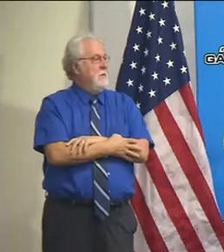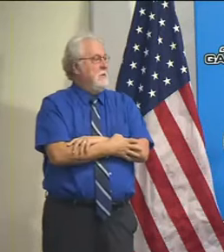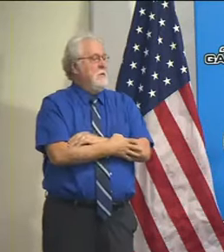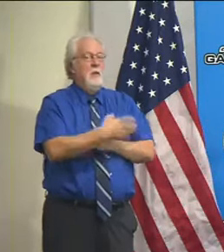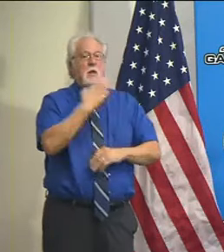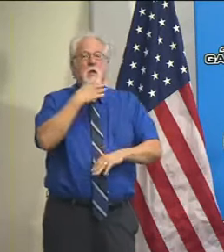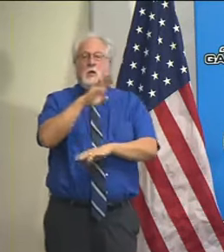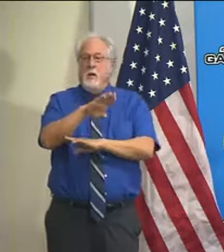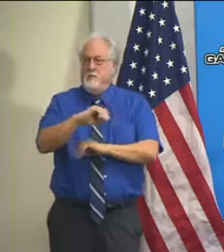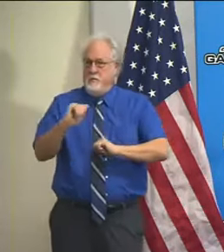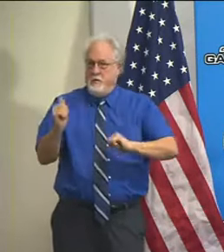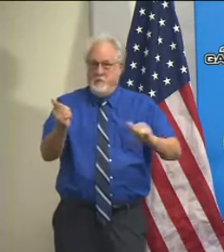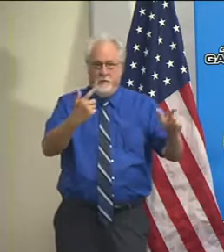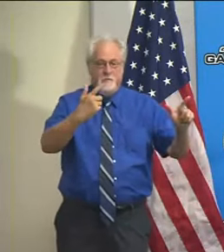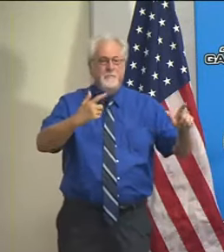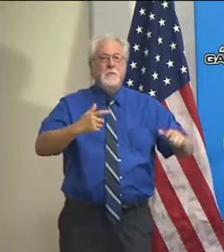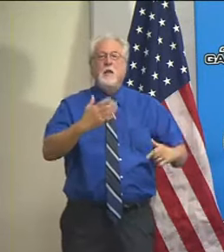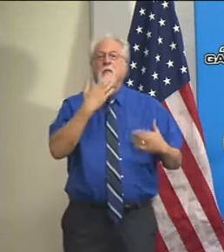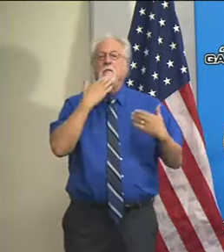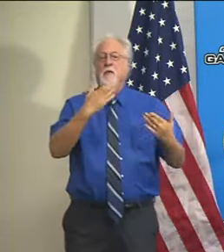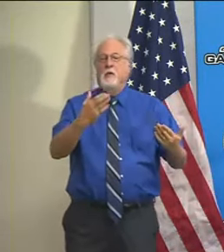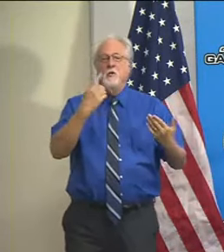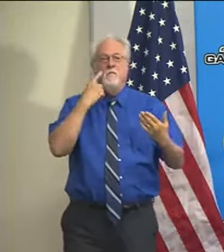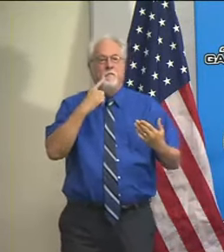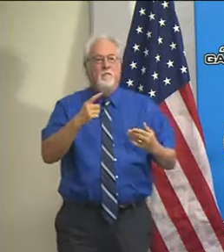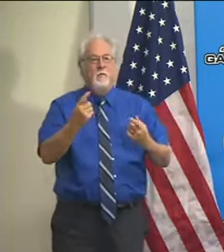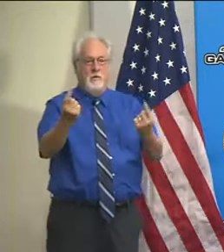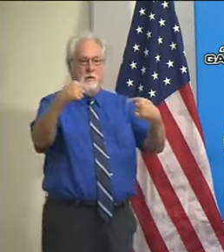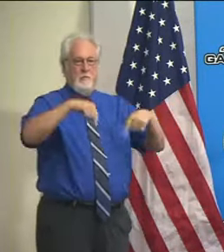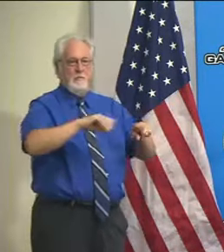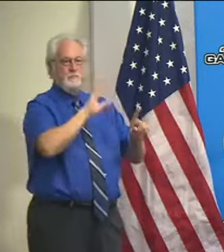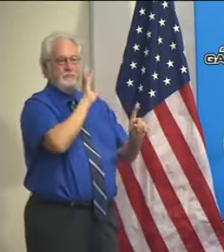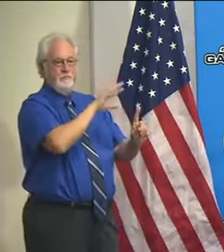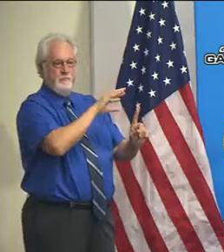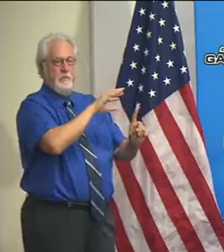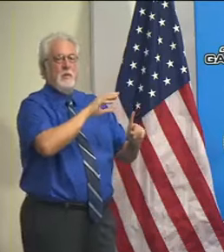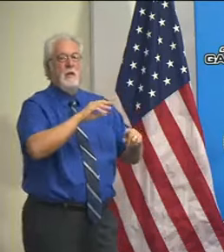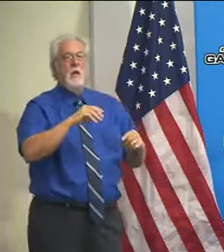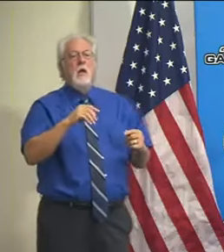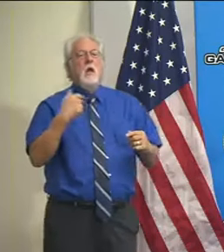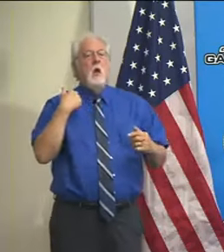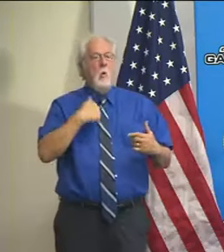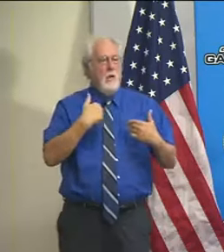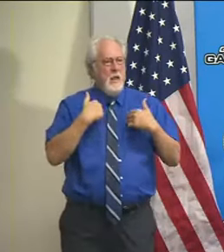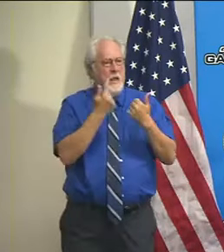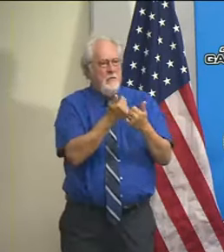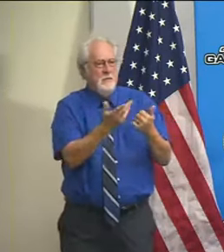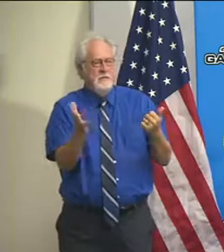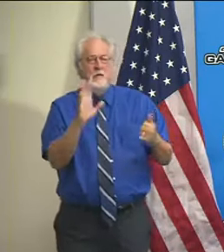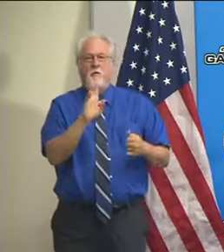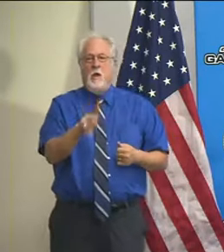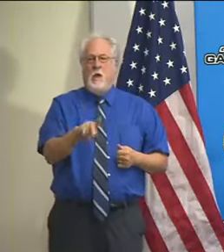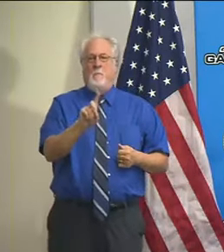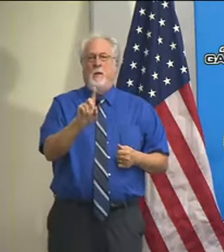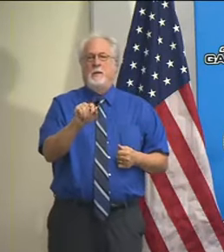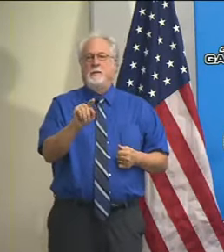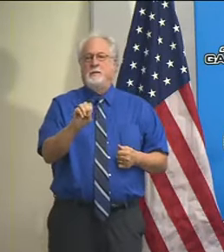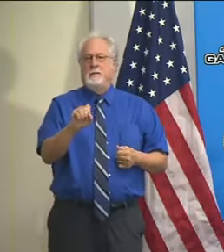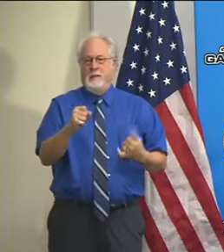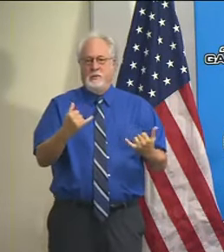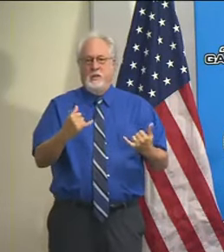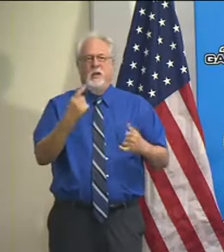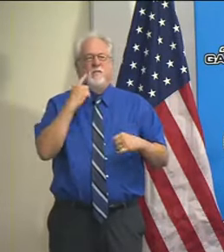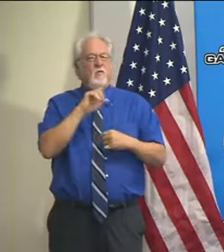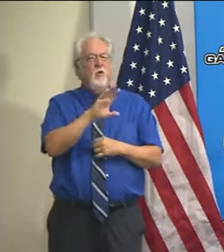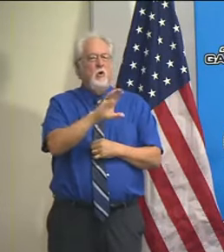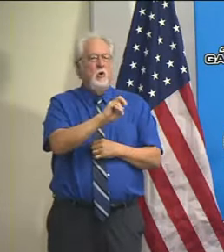Good afternoon, everybody. Thank you for being here. We've got a number of updates for you today as it relates to